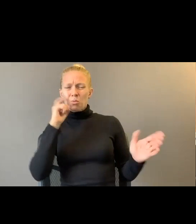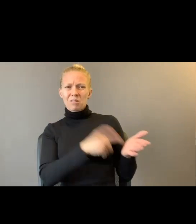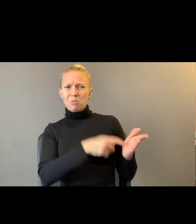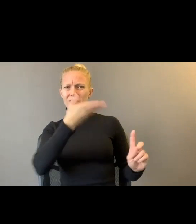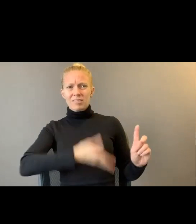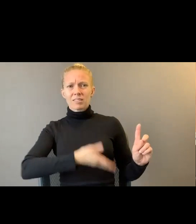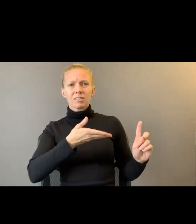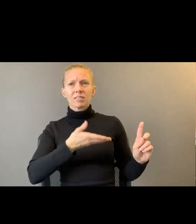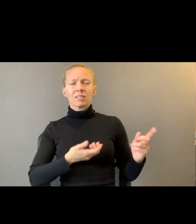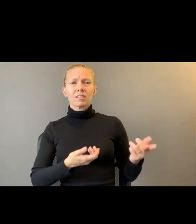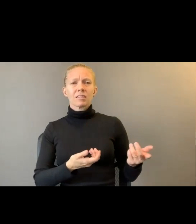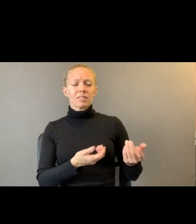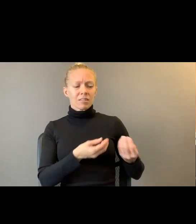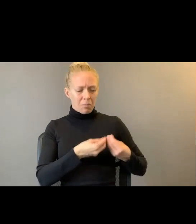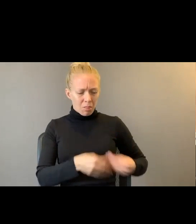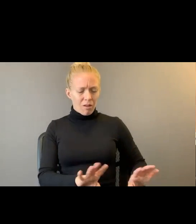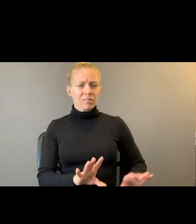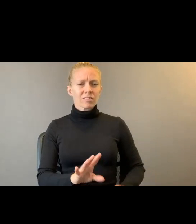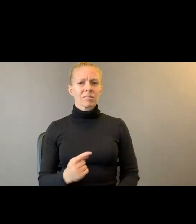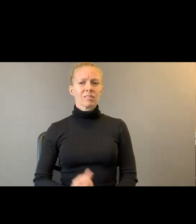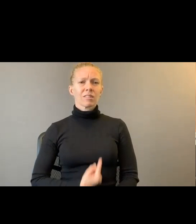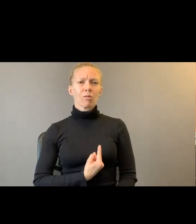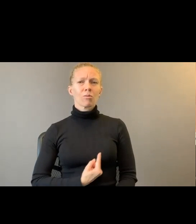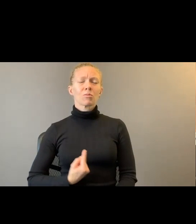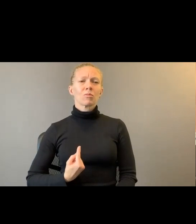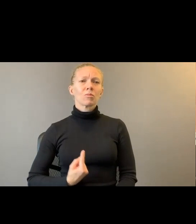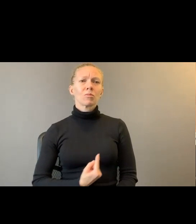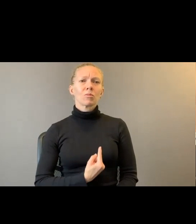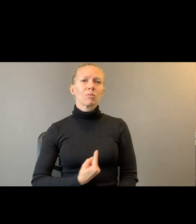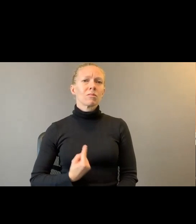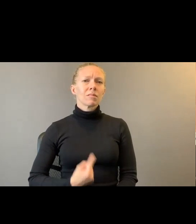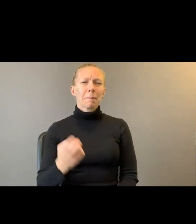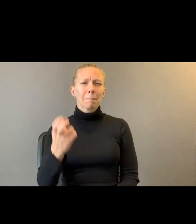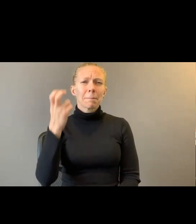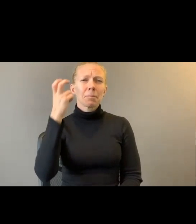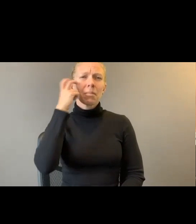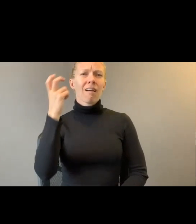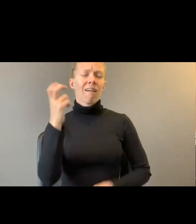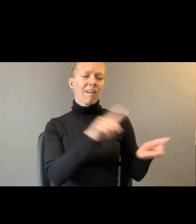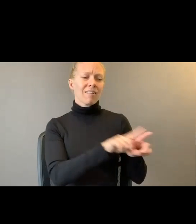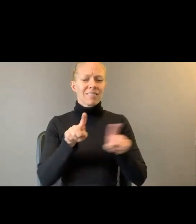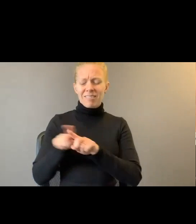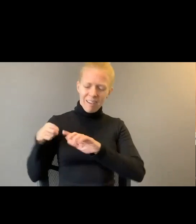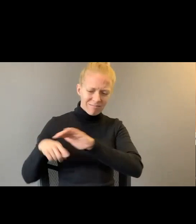Lost. Alone. Blind as a sewer rat. Six feet back.